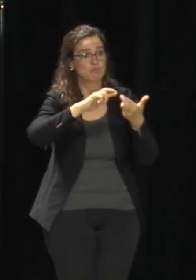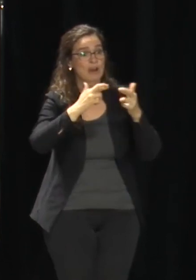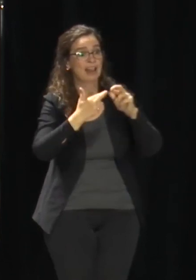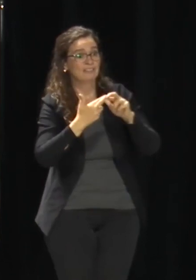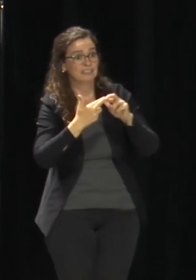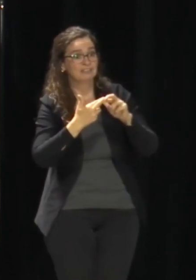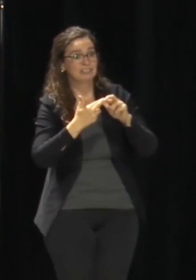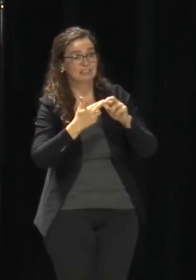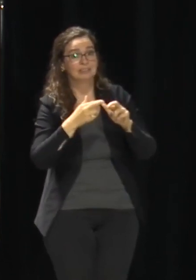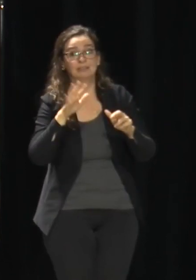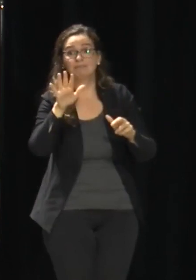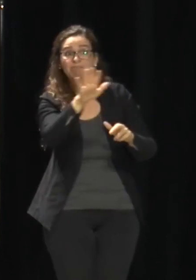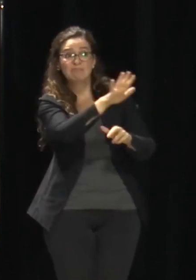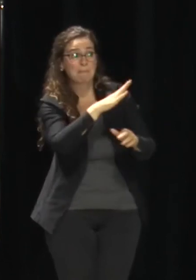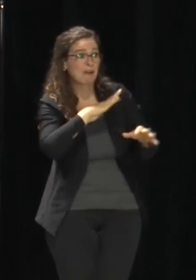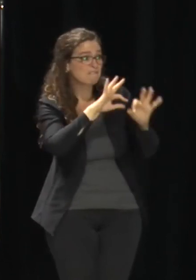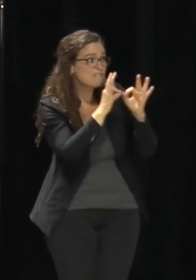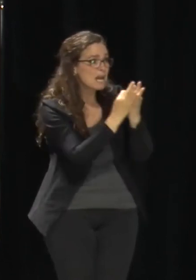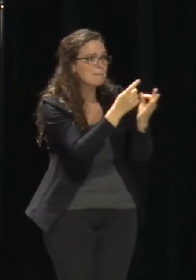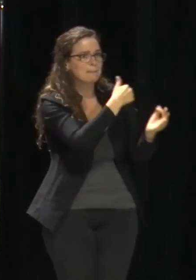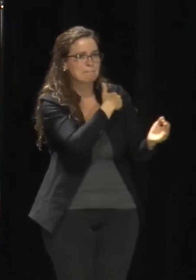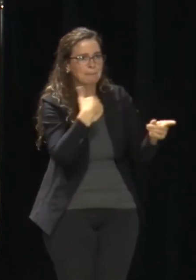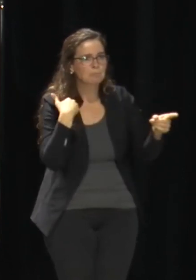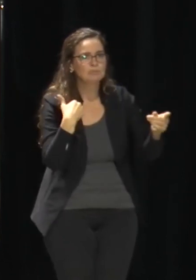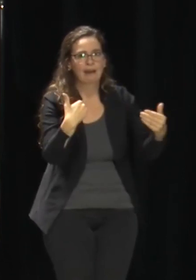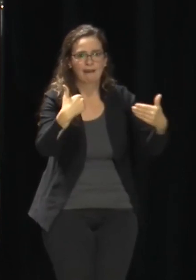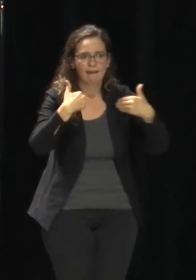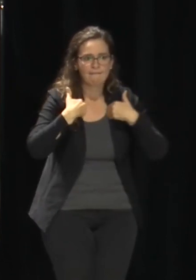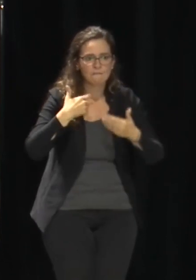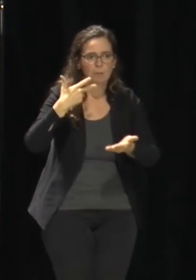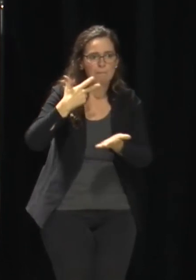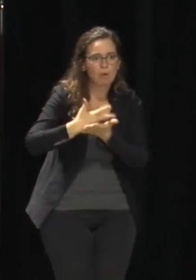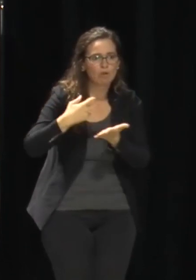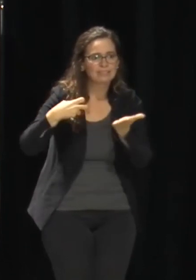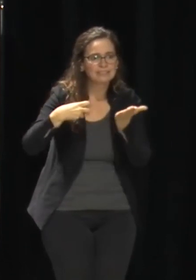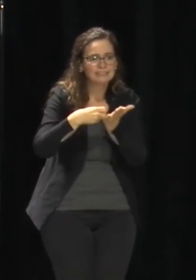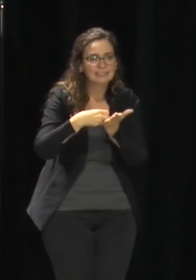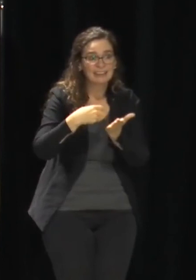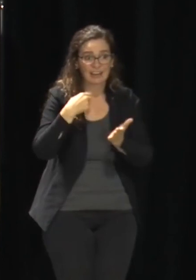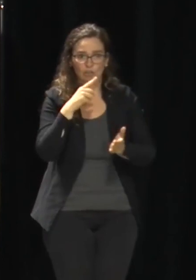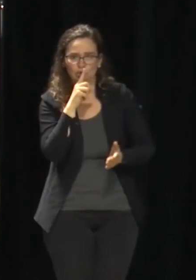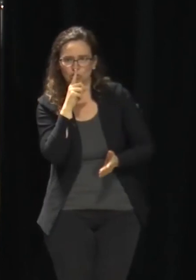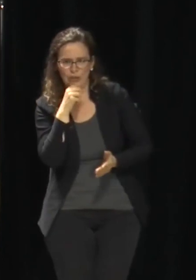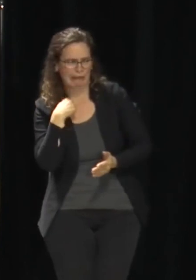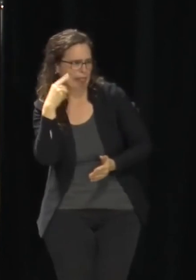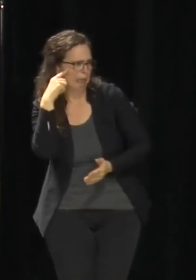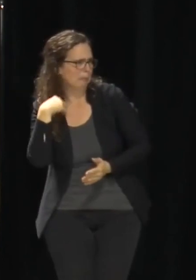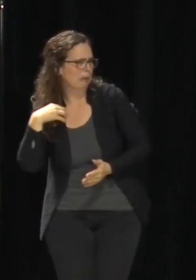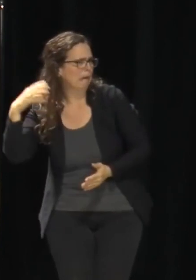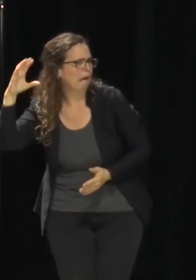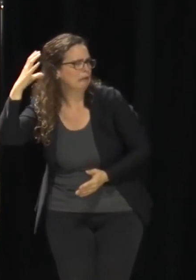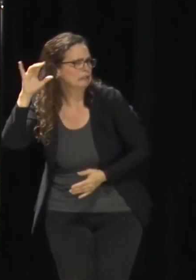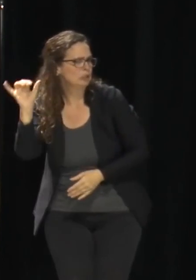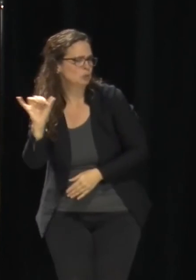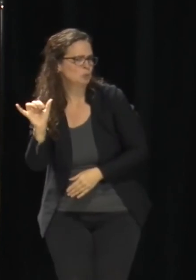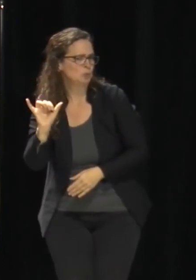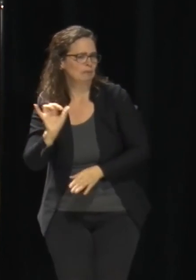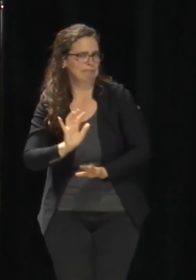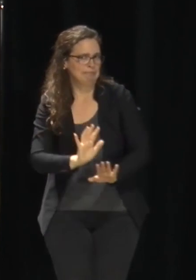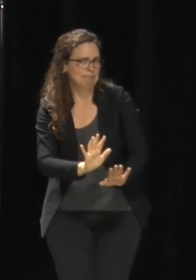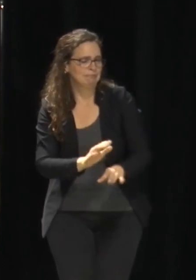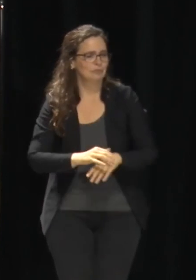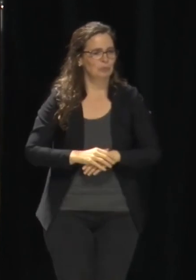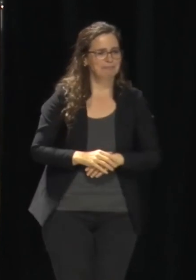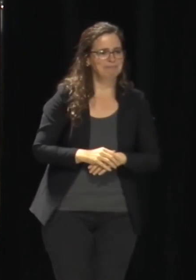But I'm not going to throw my cousin under the bus right now whose name was on it, too. But it's paid. It's paid. I made a nice